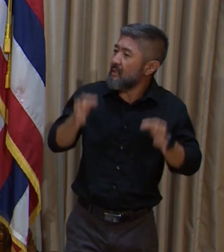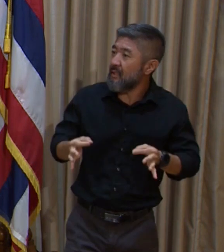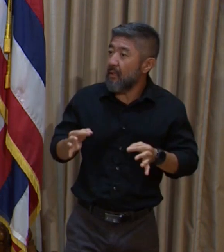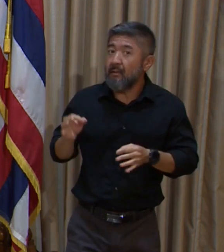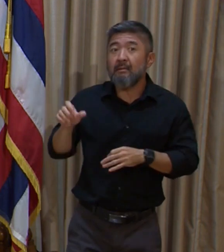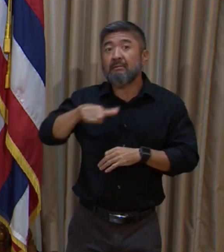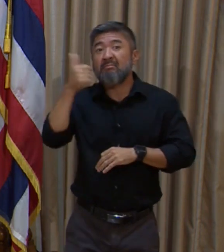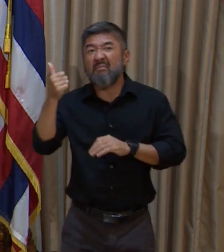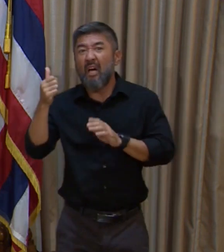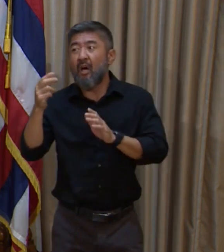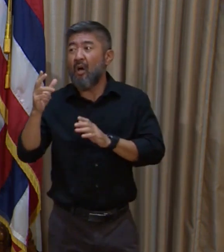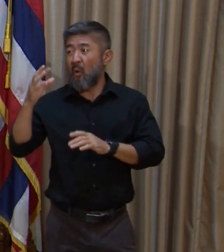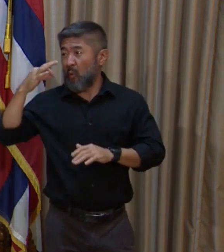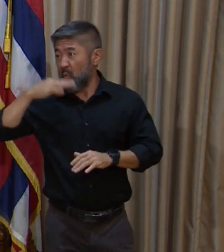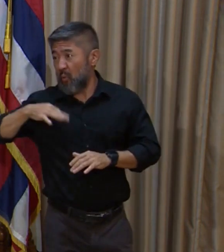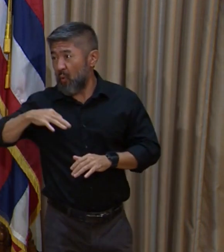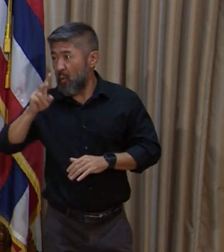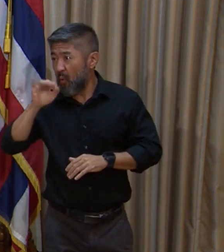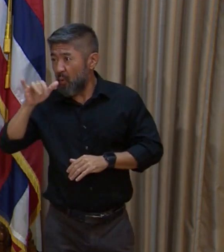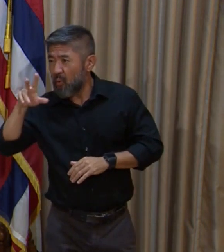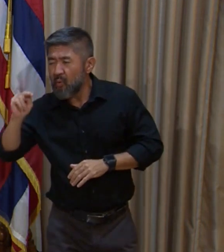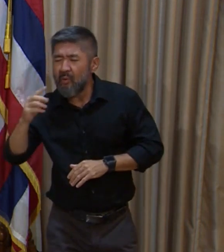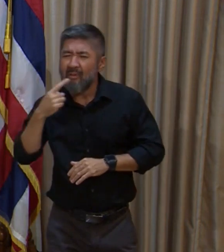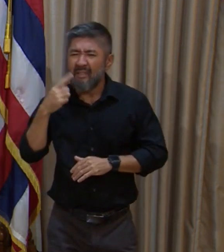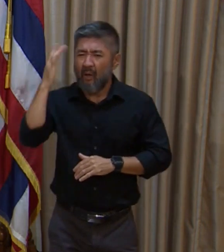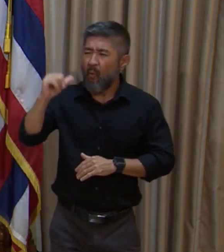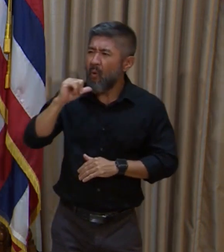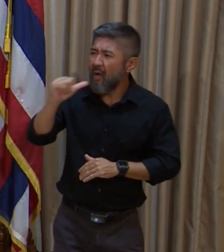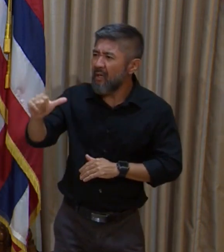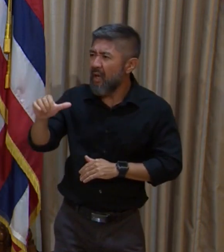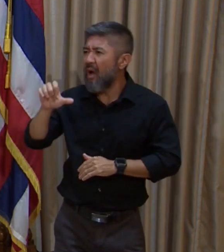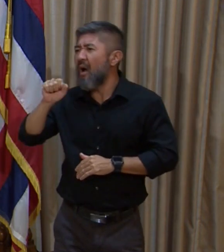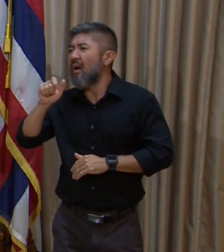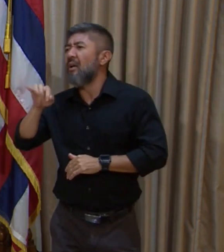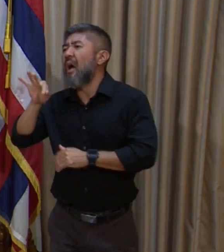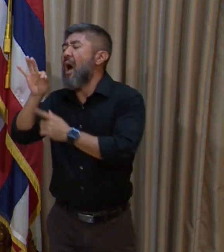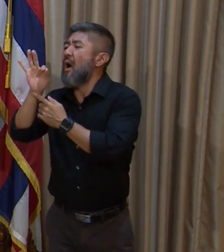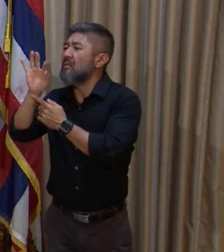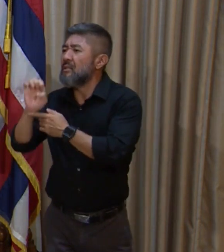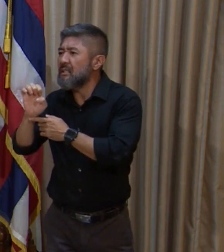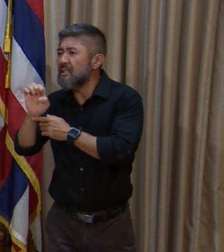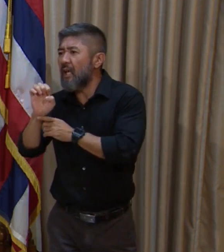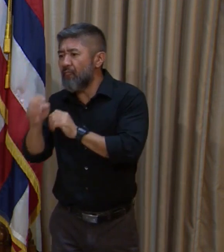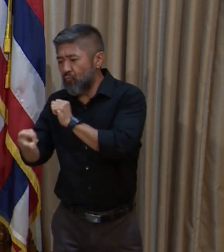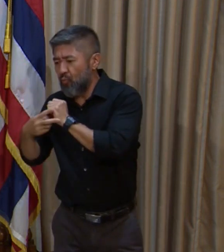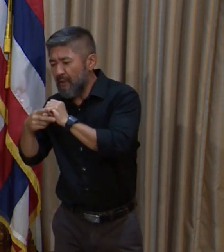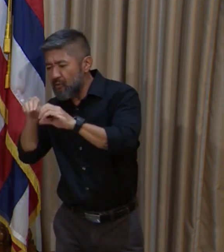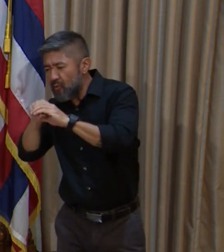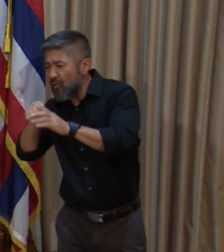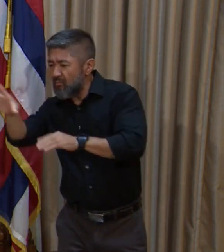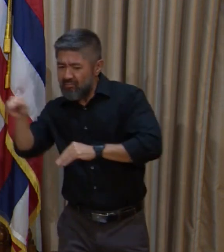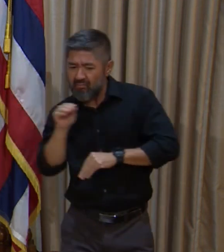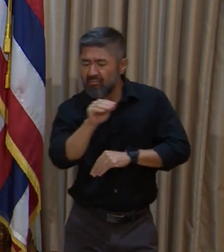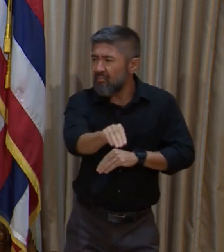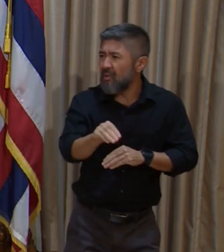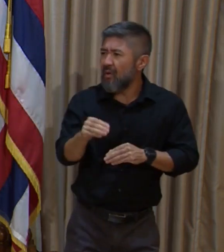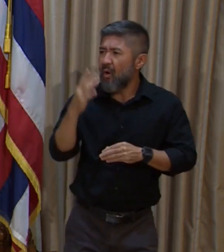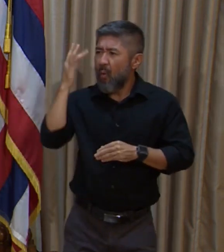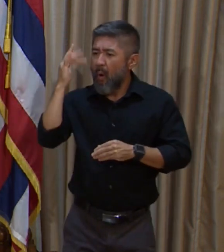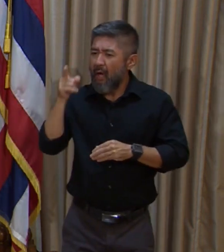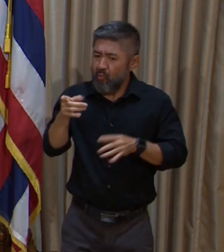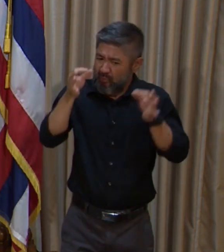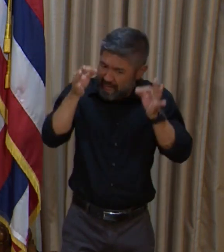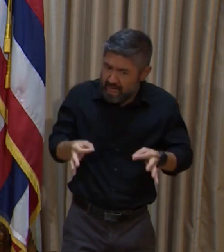proposed some alternatives, maybe going into the state reserves. Can you kind of talk about what went into that decision and were there any alternatives that were not chosen?